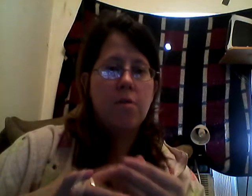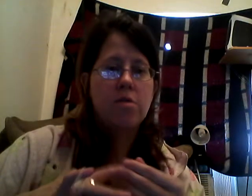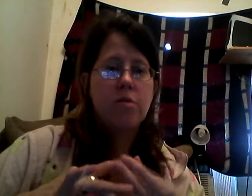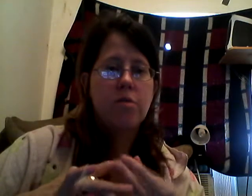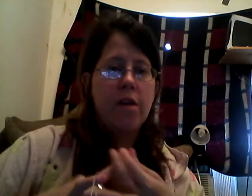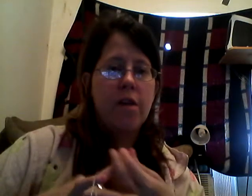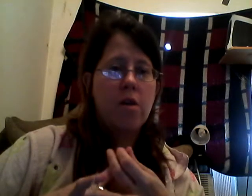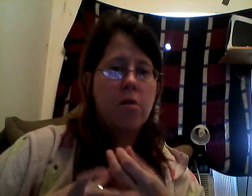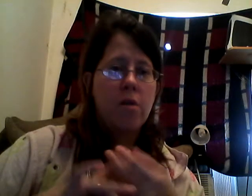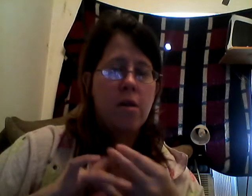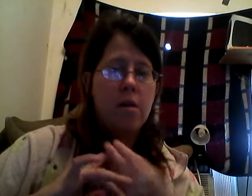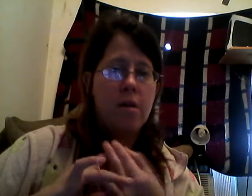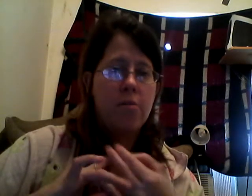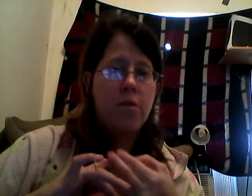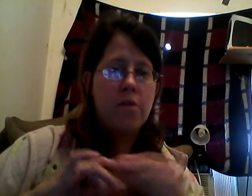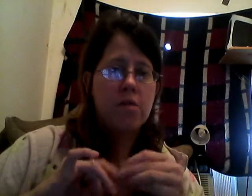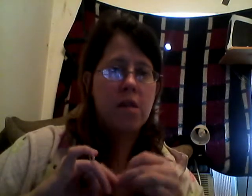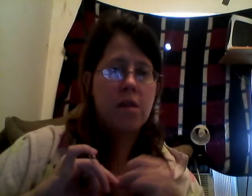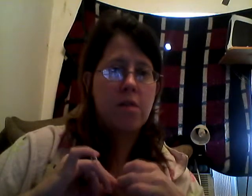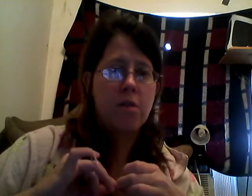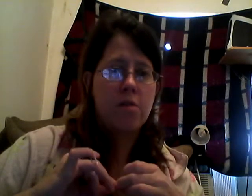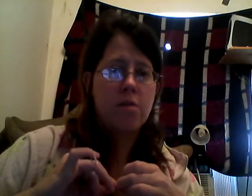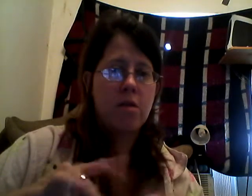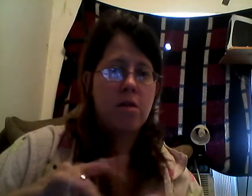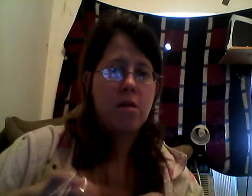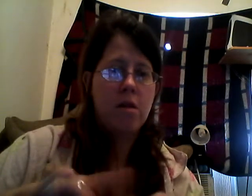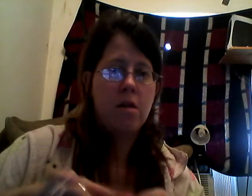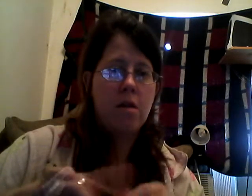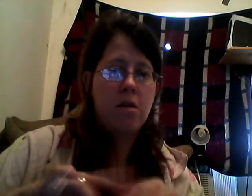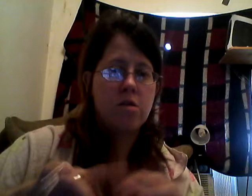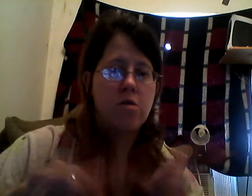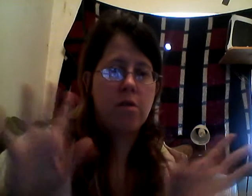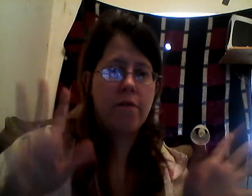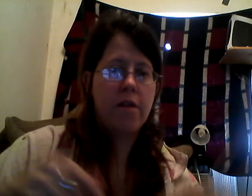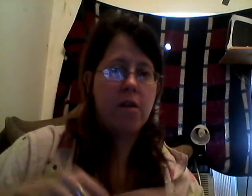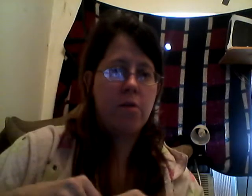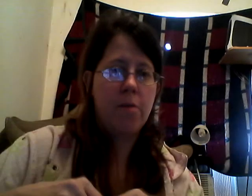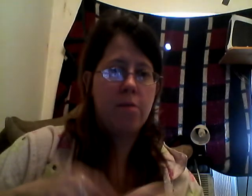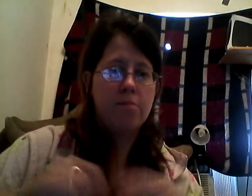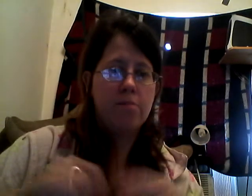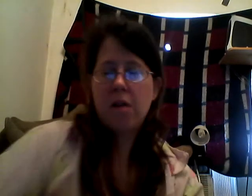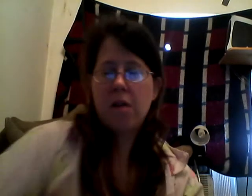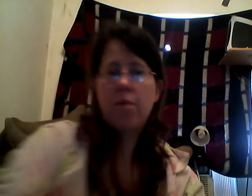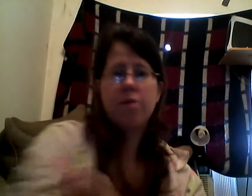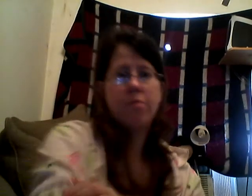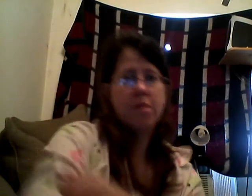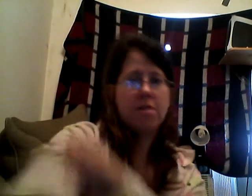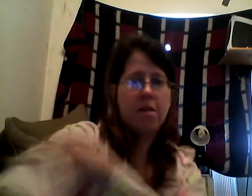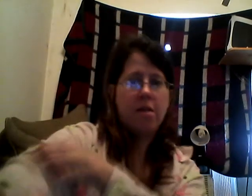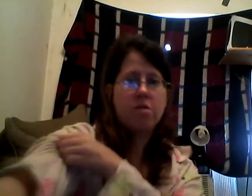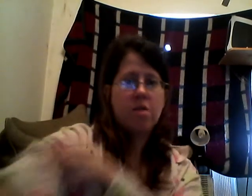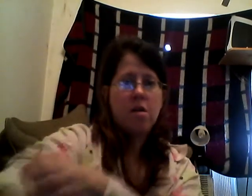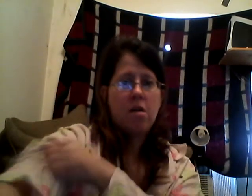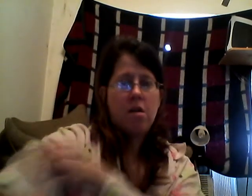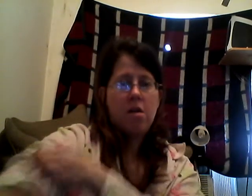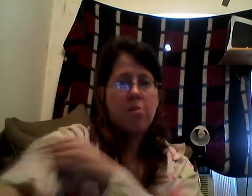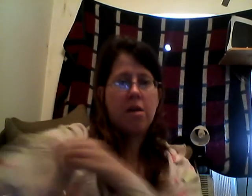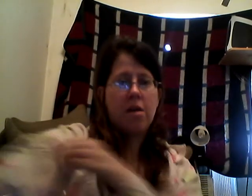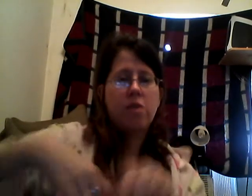to do a video on April 13th about, you a tutorial video about how I do press-on nails. Probably going to do, like,